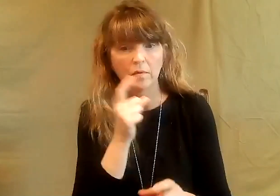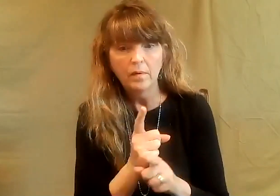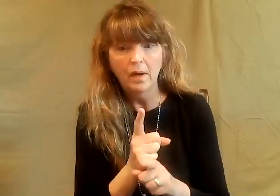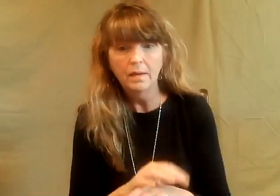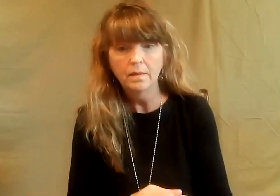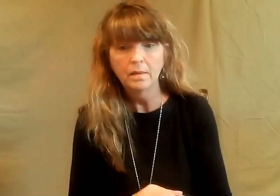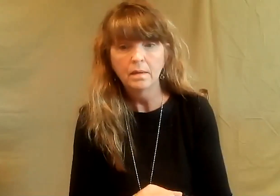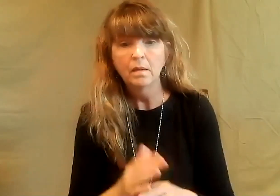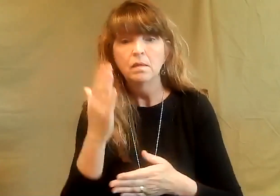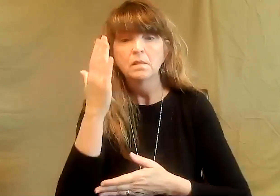because of our age